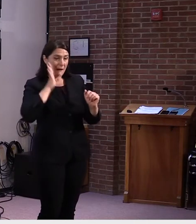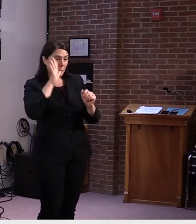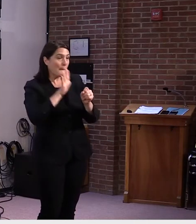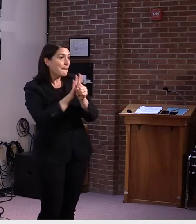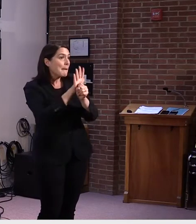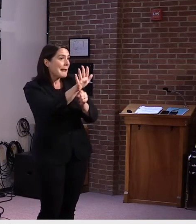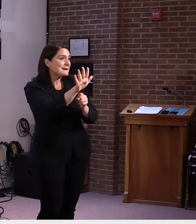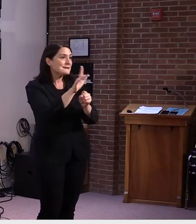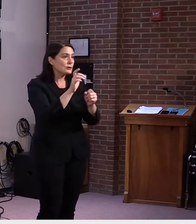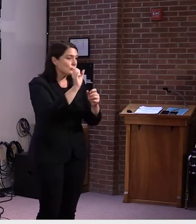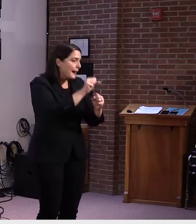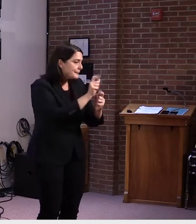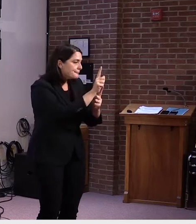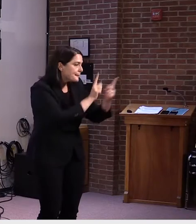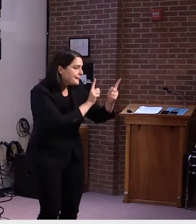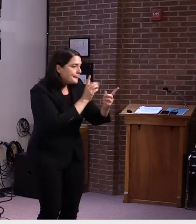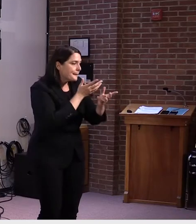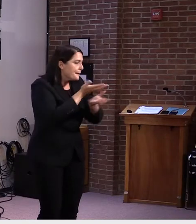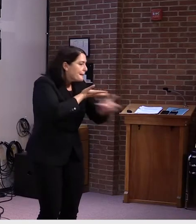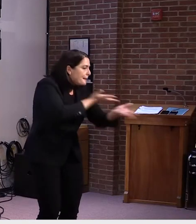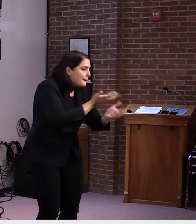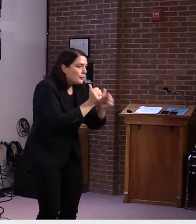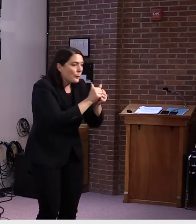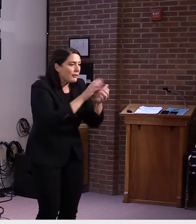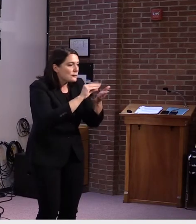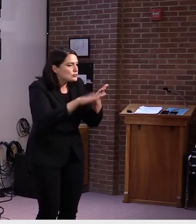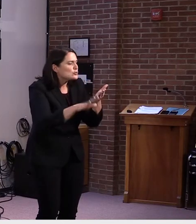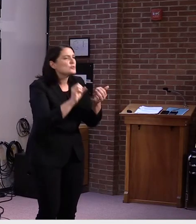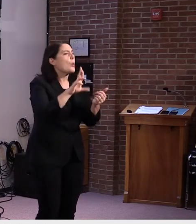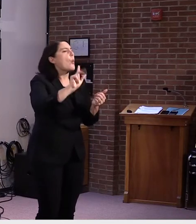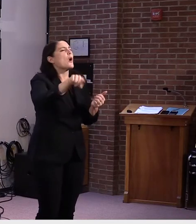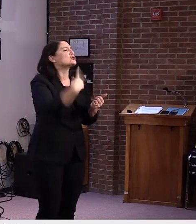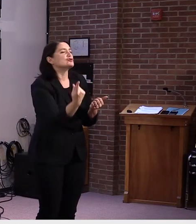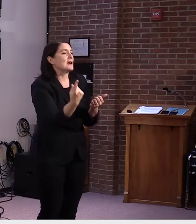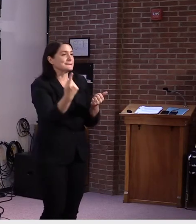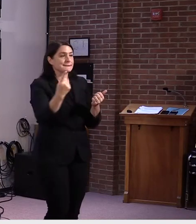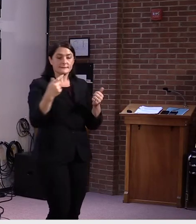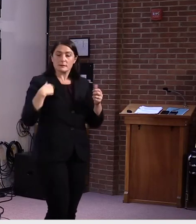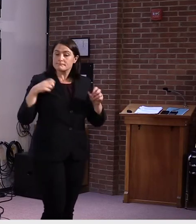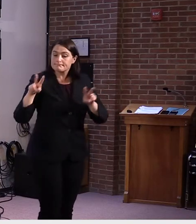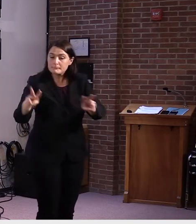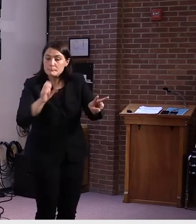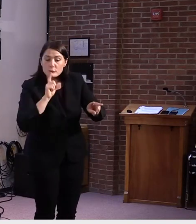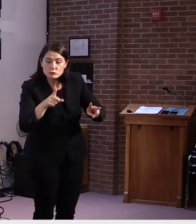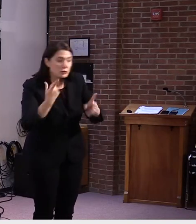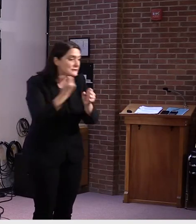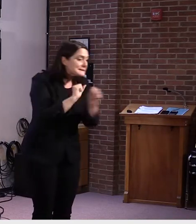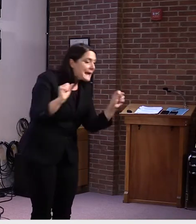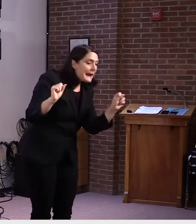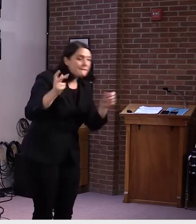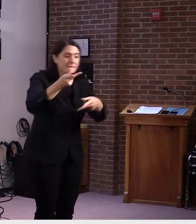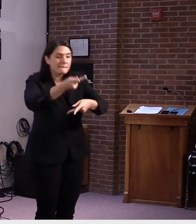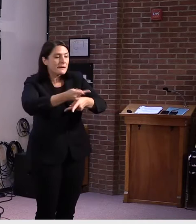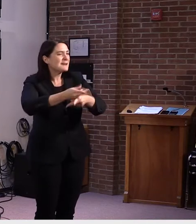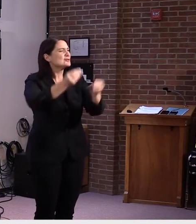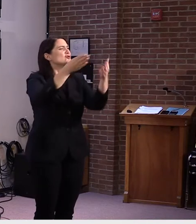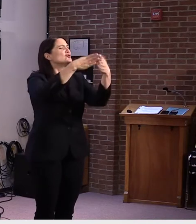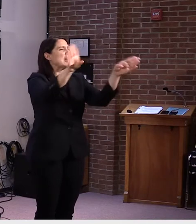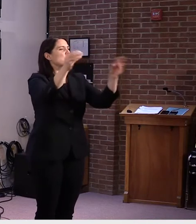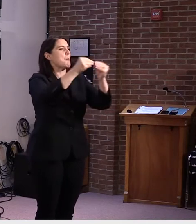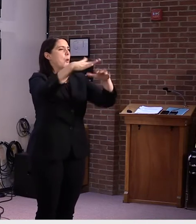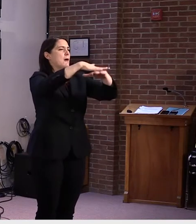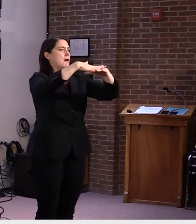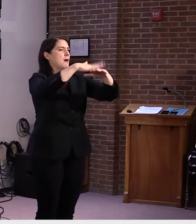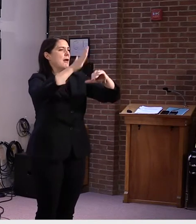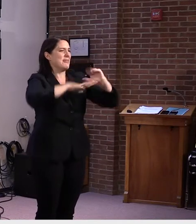to be doing, uh, on their remote learning days? Or is this more just making sure kids are safe and fed and taking care of so that parents can